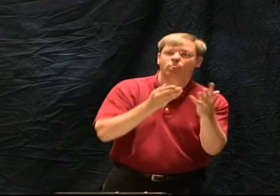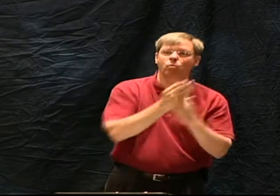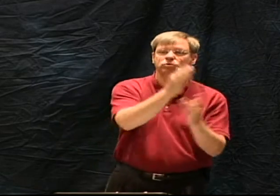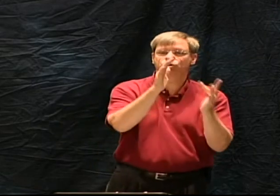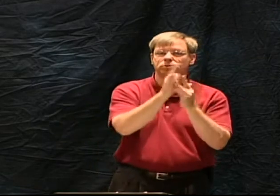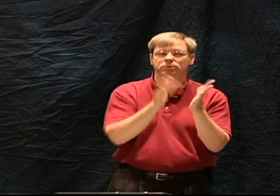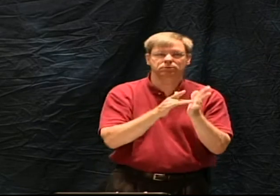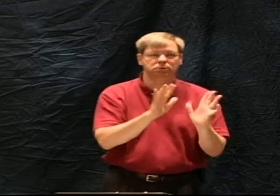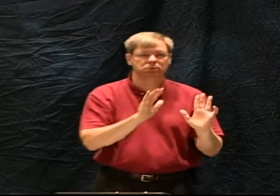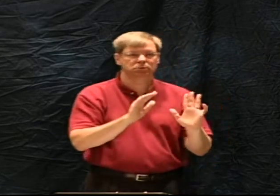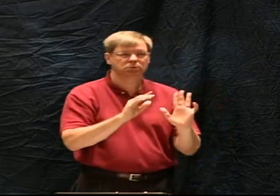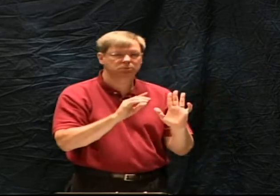through his son